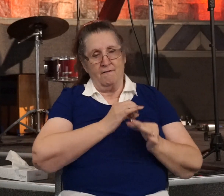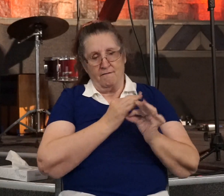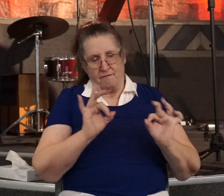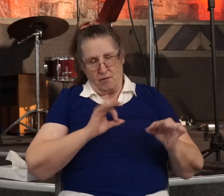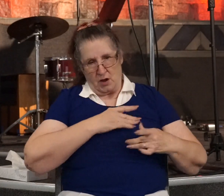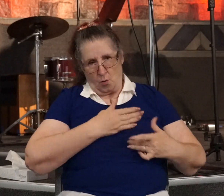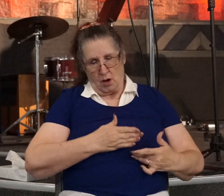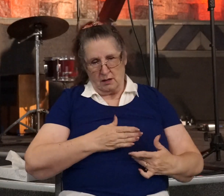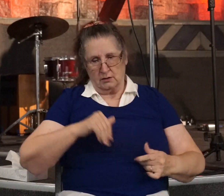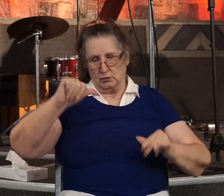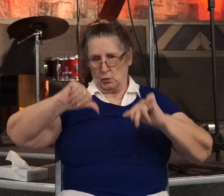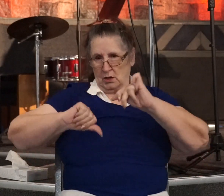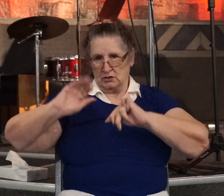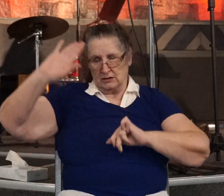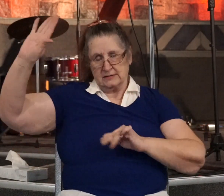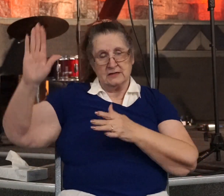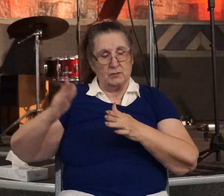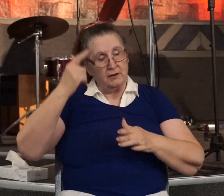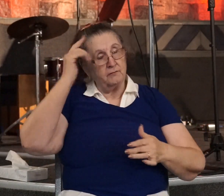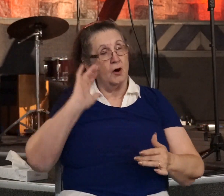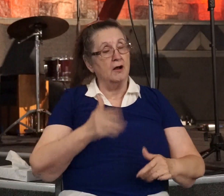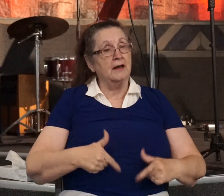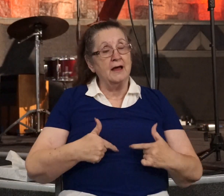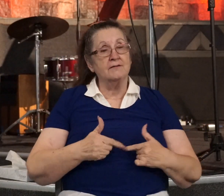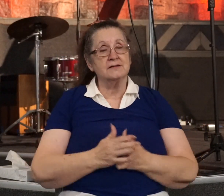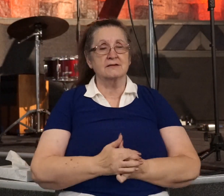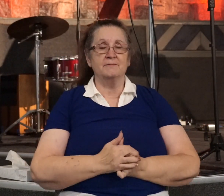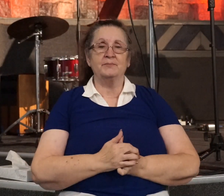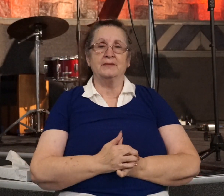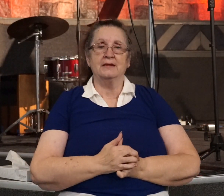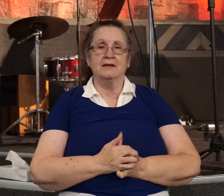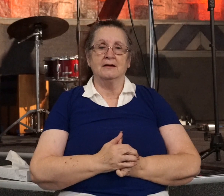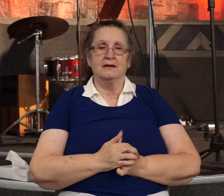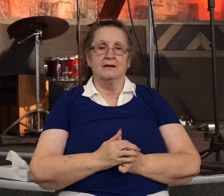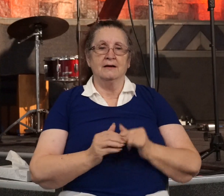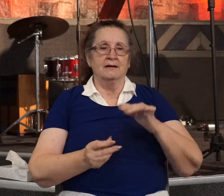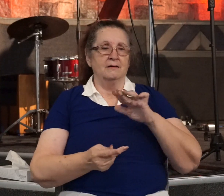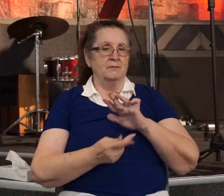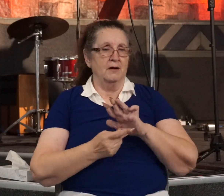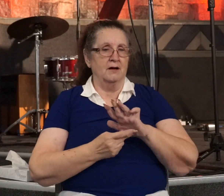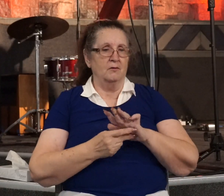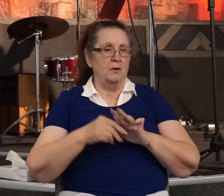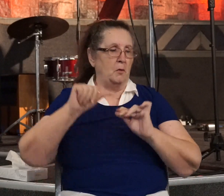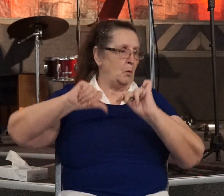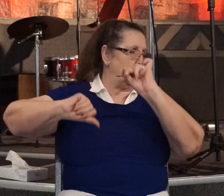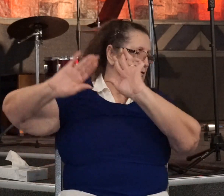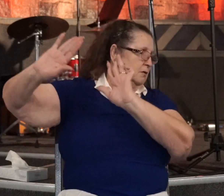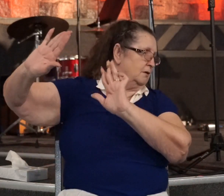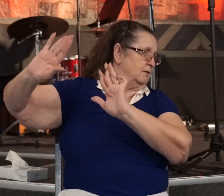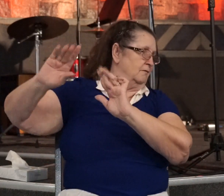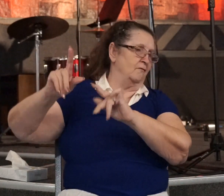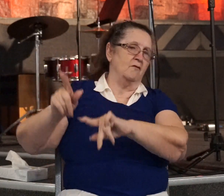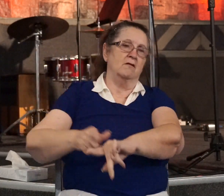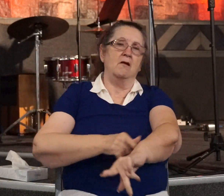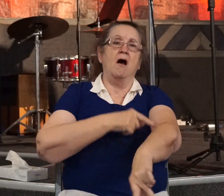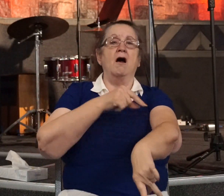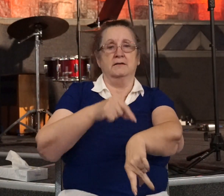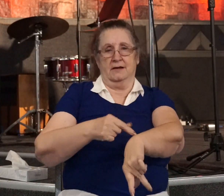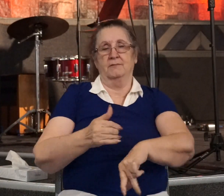God's plan for our lives. Saul had been rejecting God's plan for quite some time. He had been